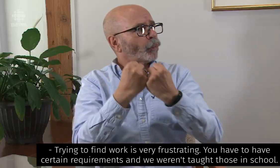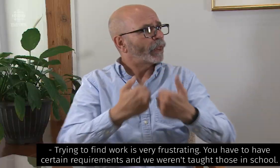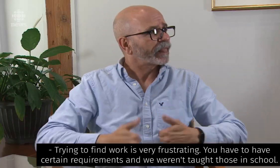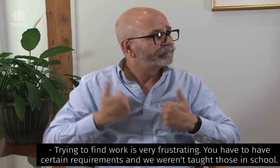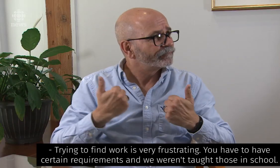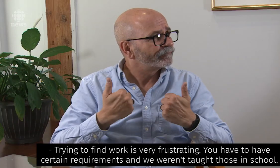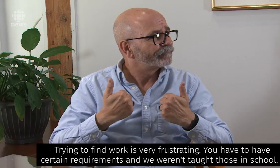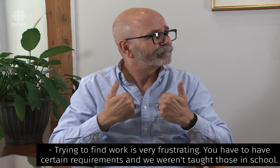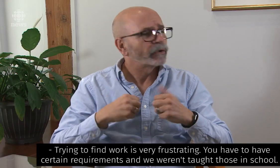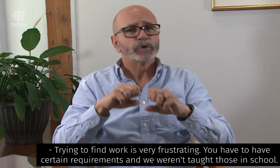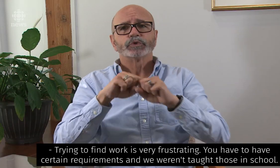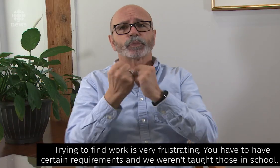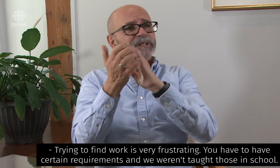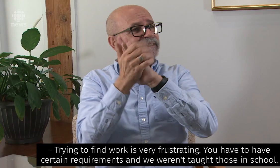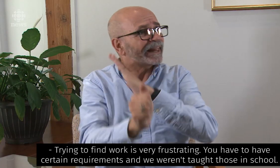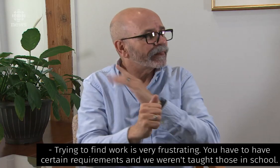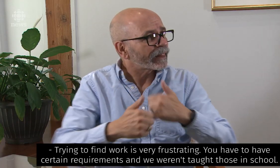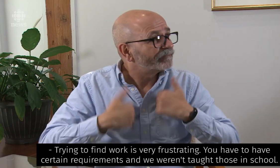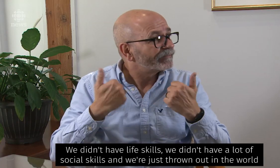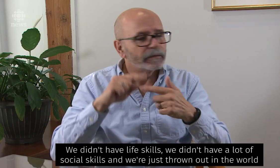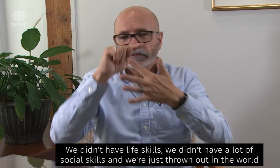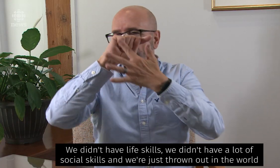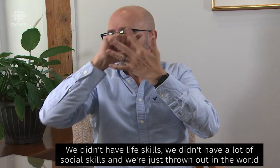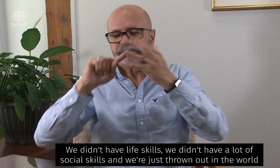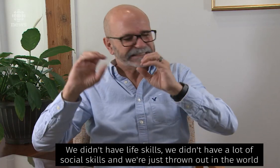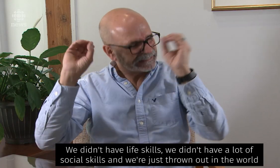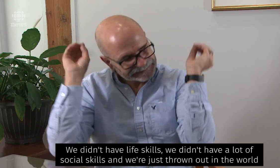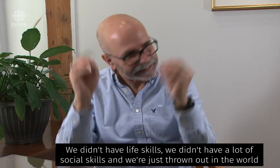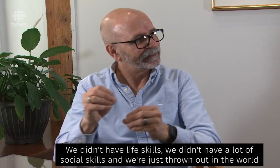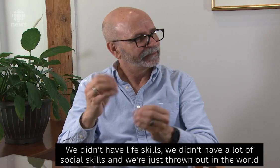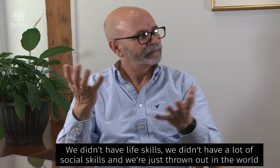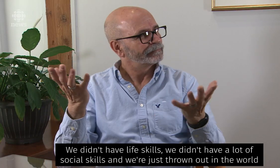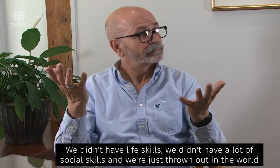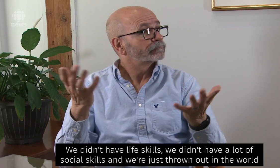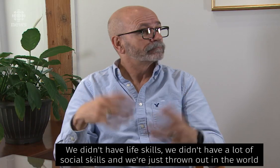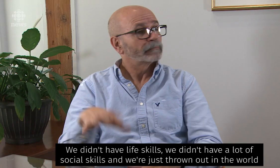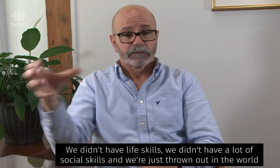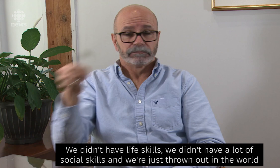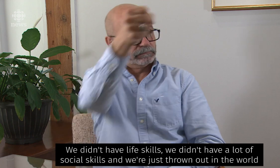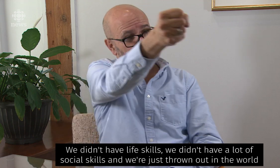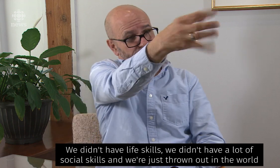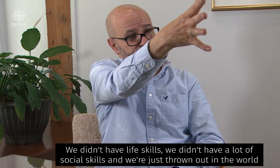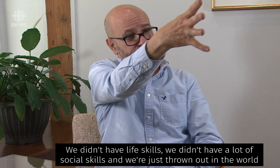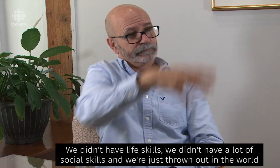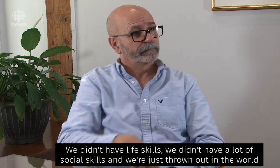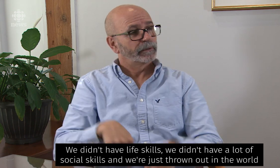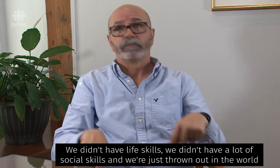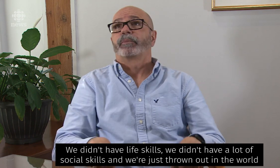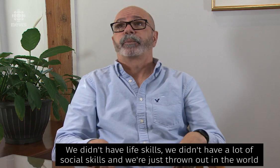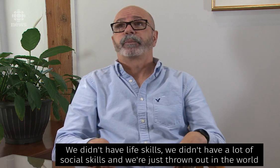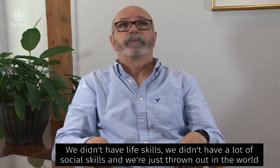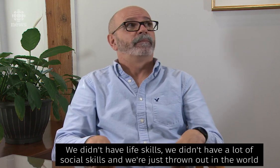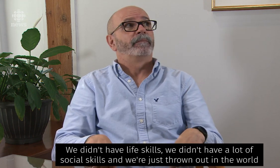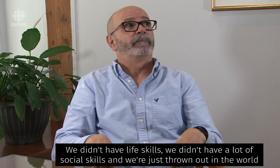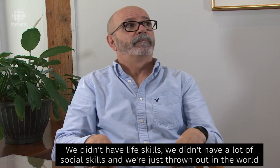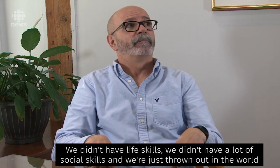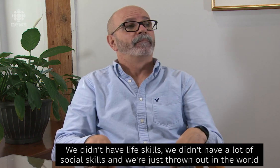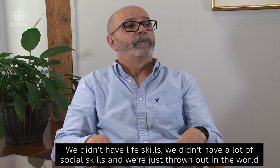and we weren't taught those in school. We didn't have life skills. We didn't have a lot of social skills, and we're just thrown out into the